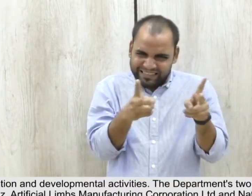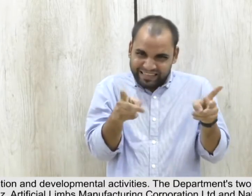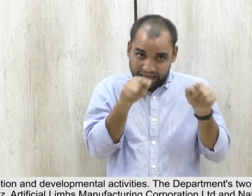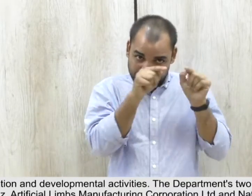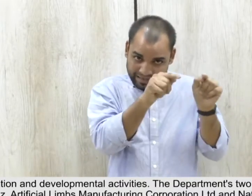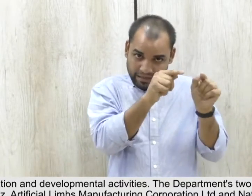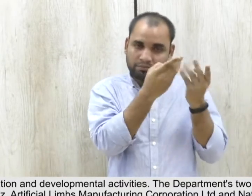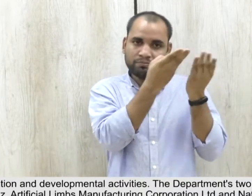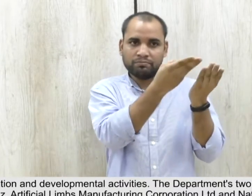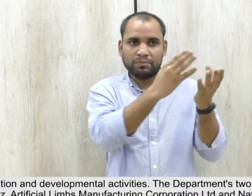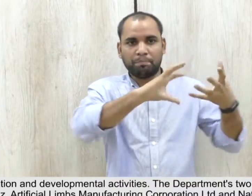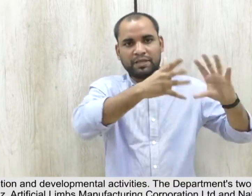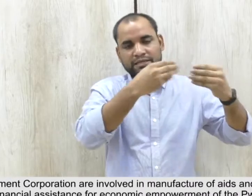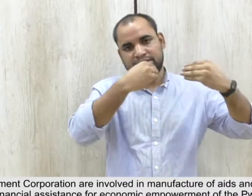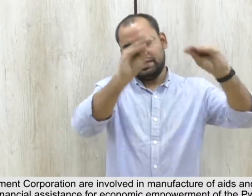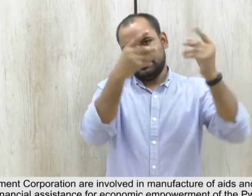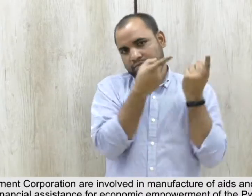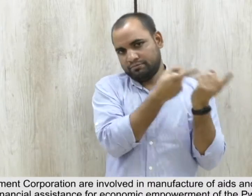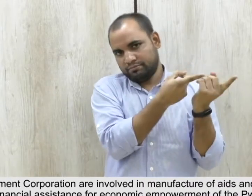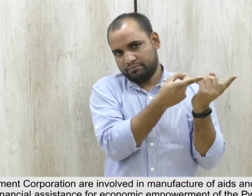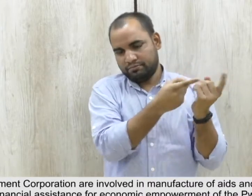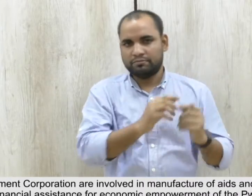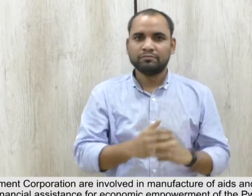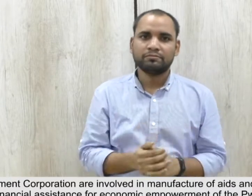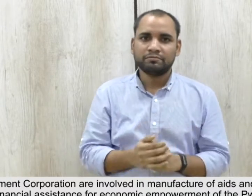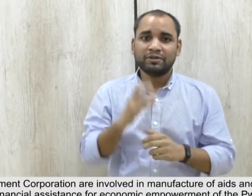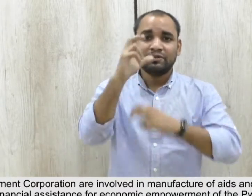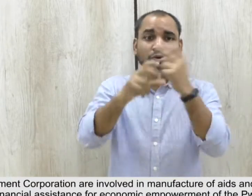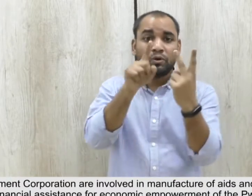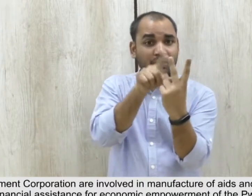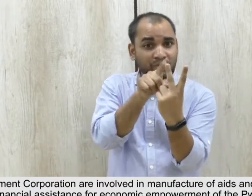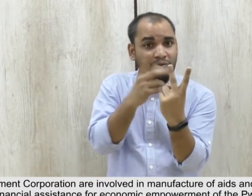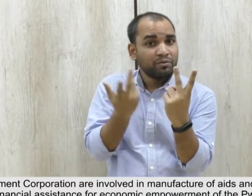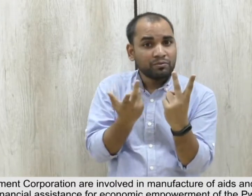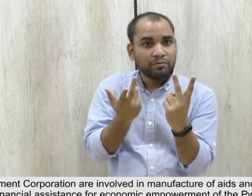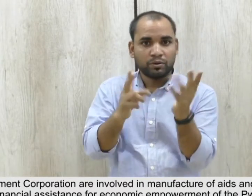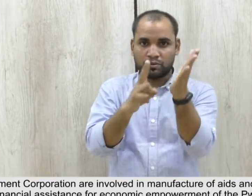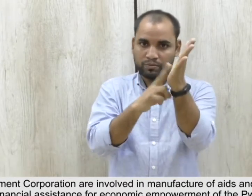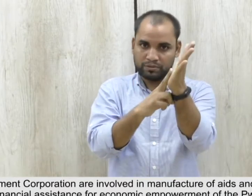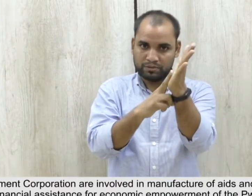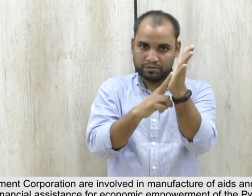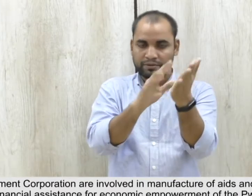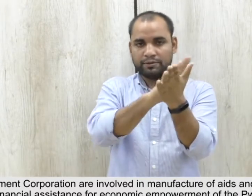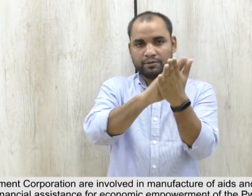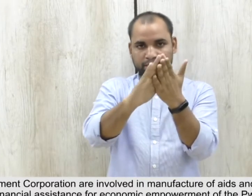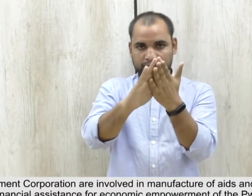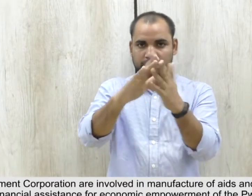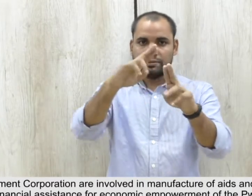National Handicapped Finance Development Corporation are involved in manufacture